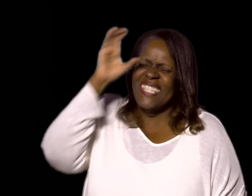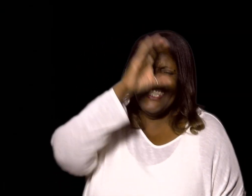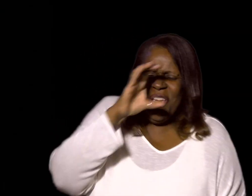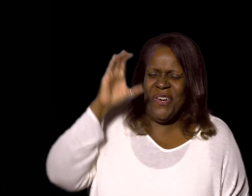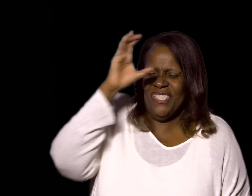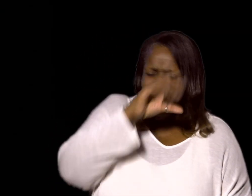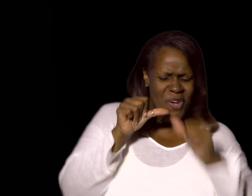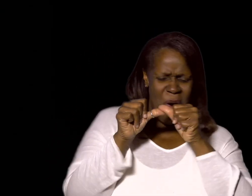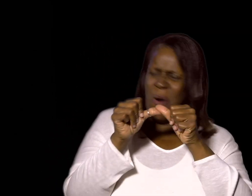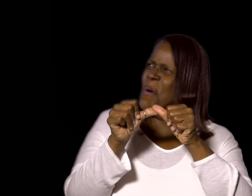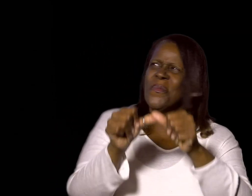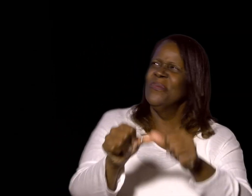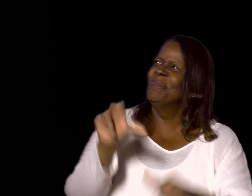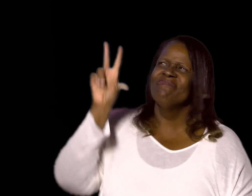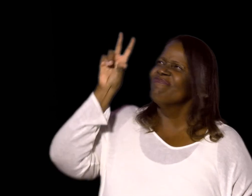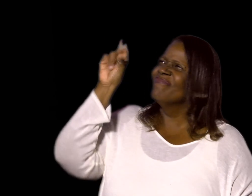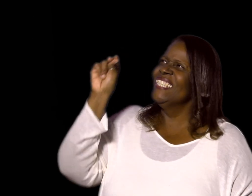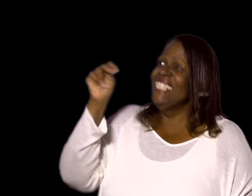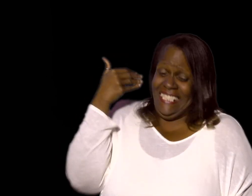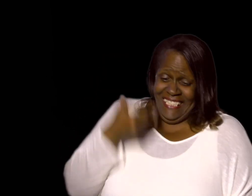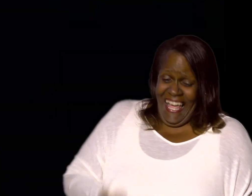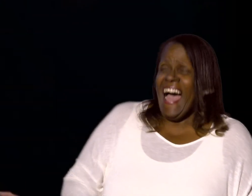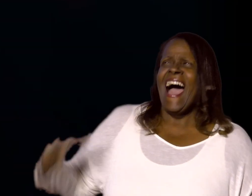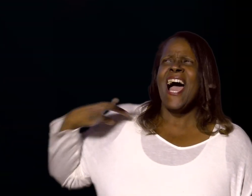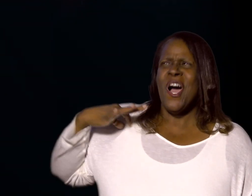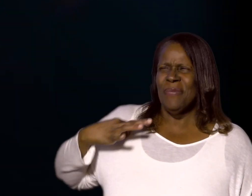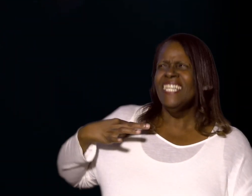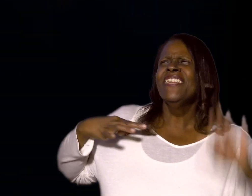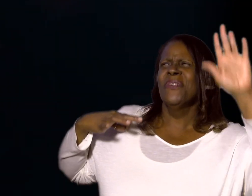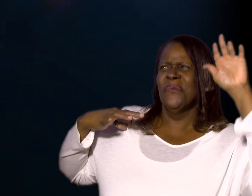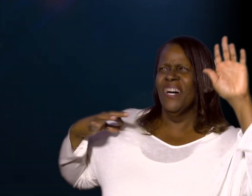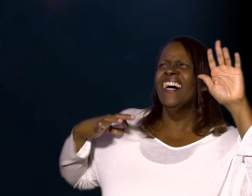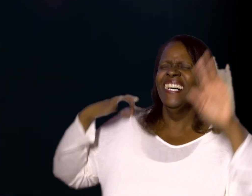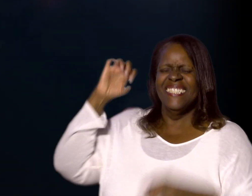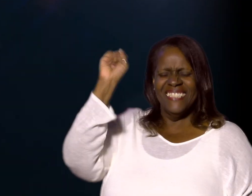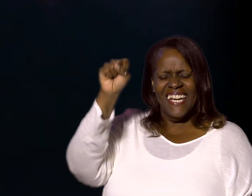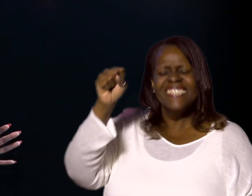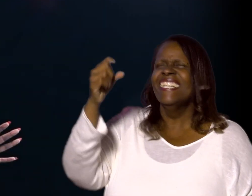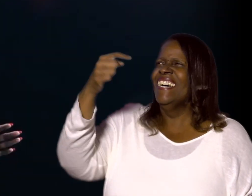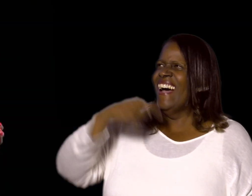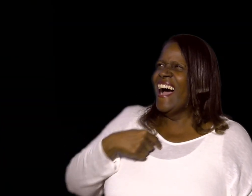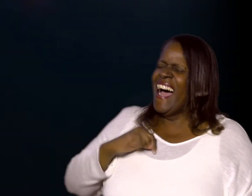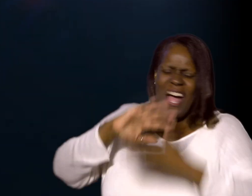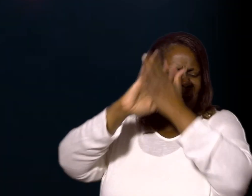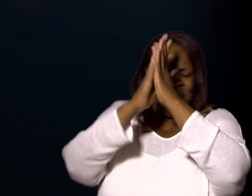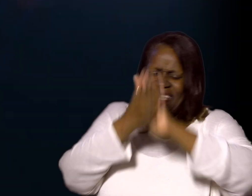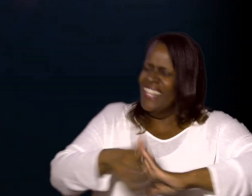don't have to search no further Cause I'll be the one, yes, I'll